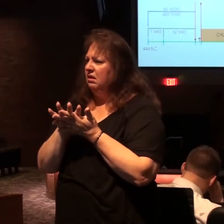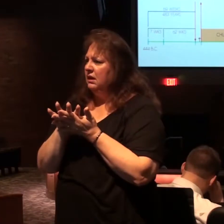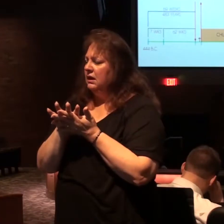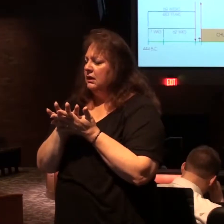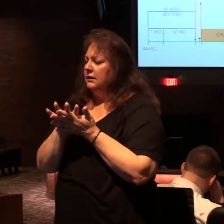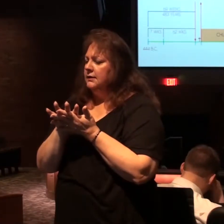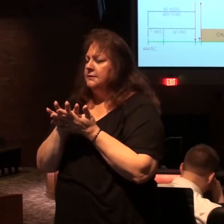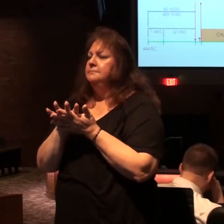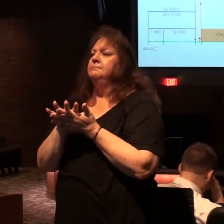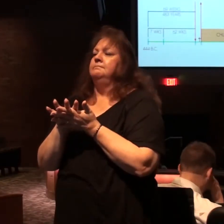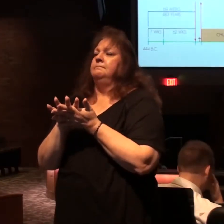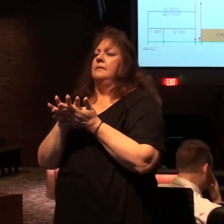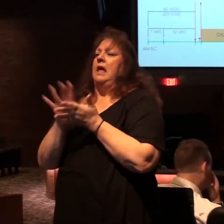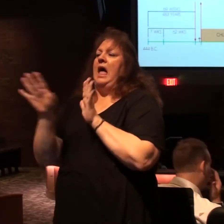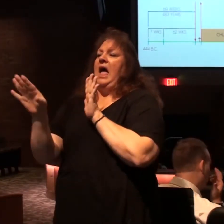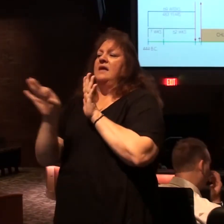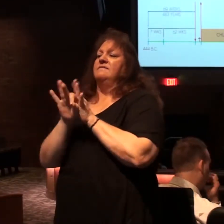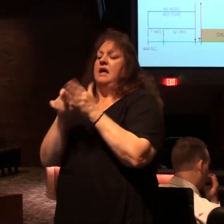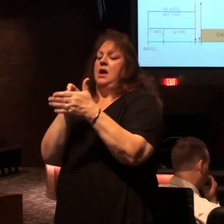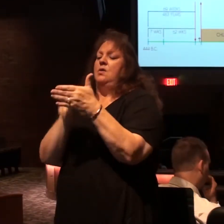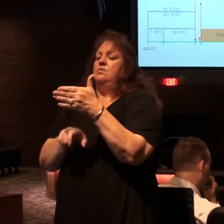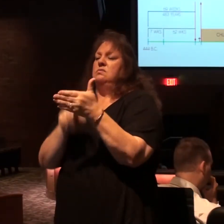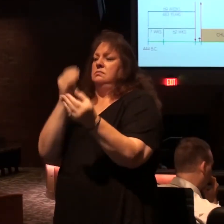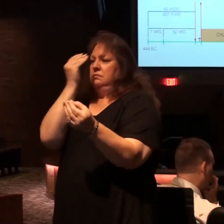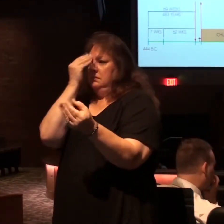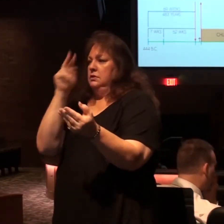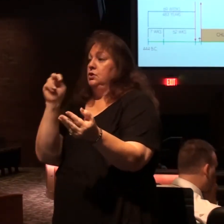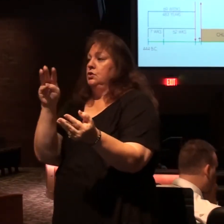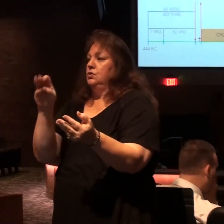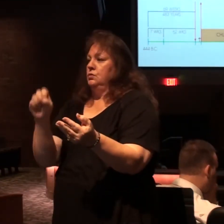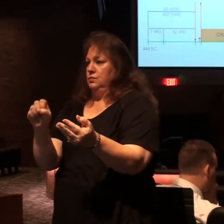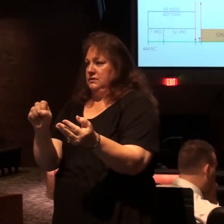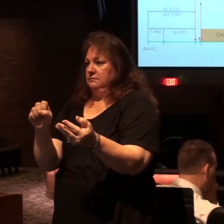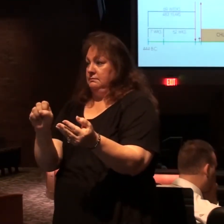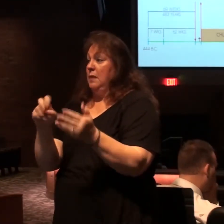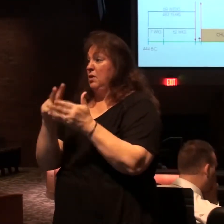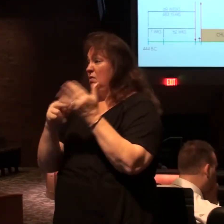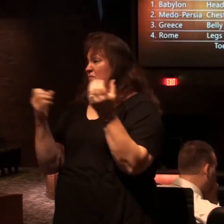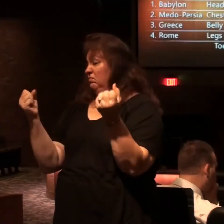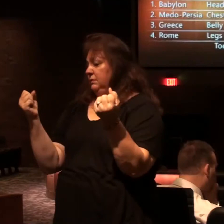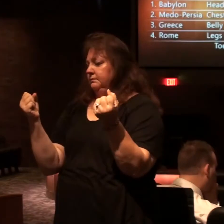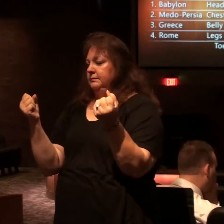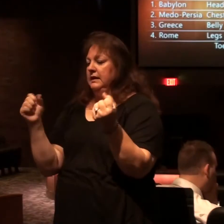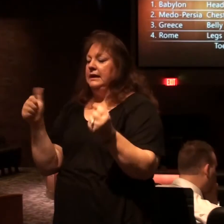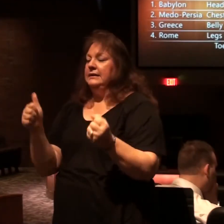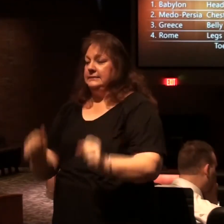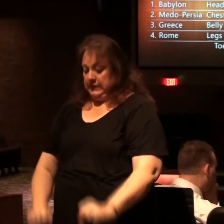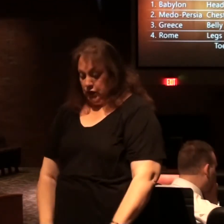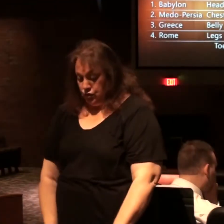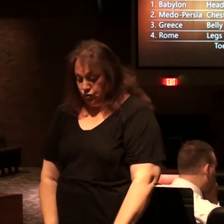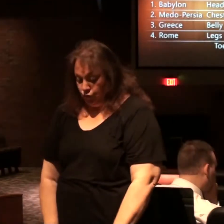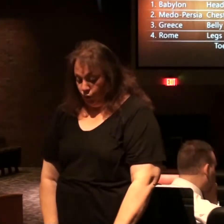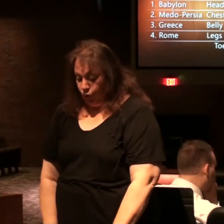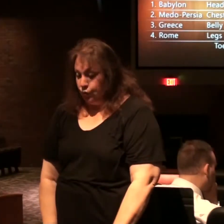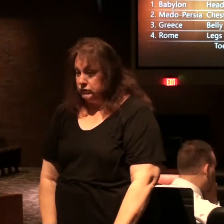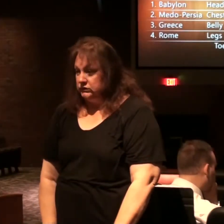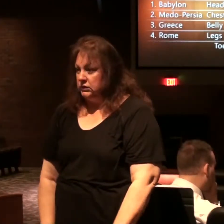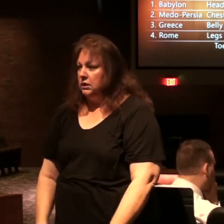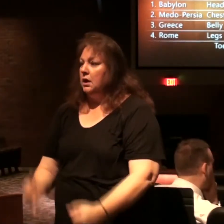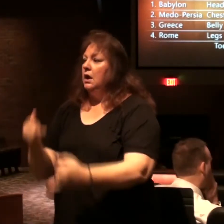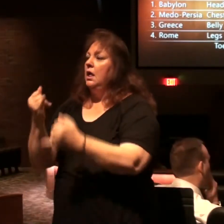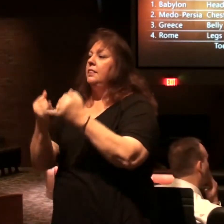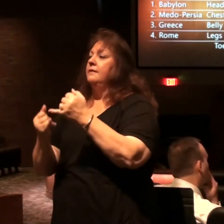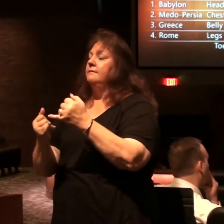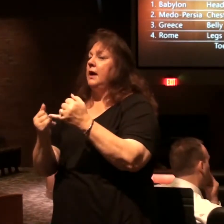let me read you something I found in the news these are ten toes and we're going to talk about this final